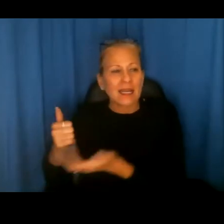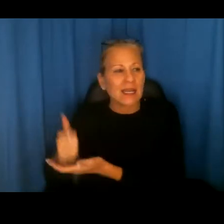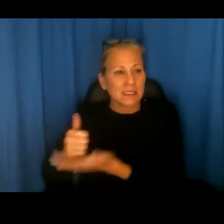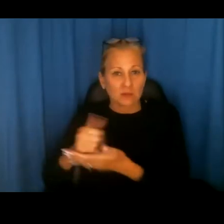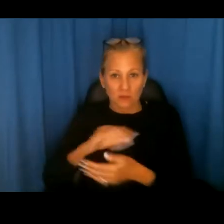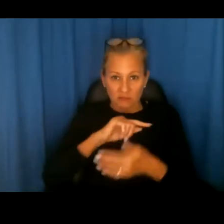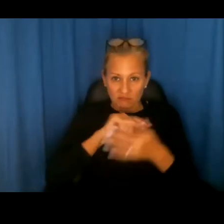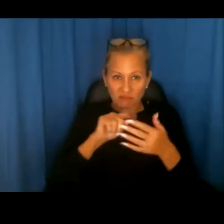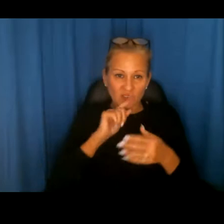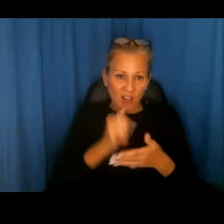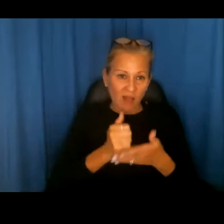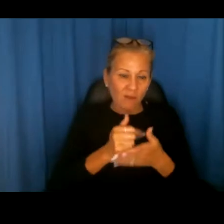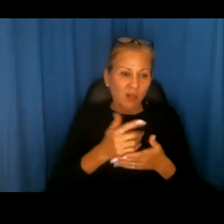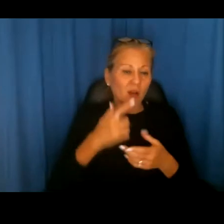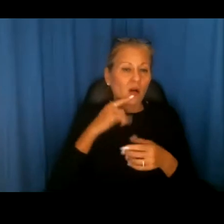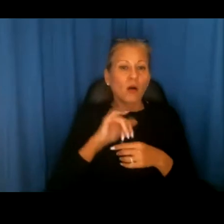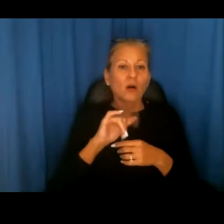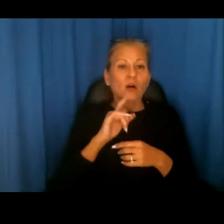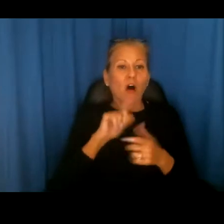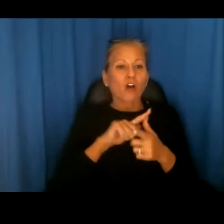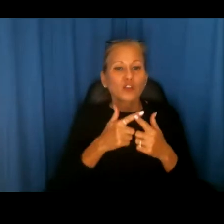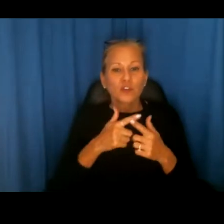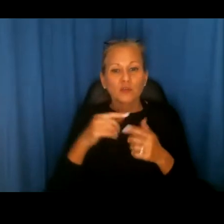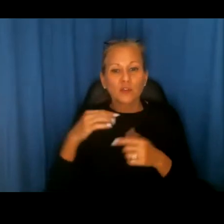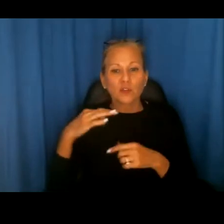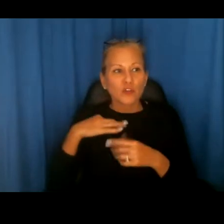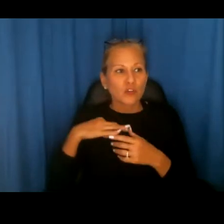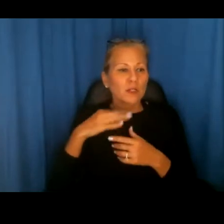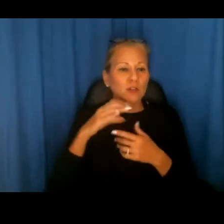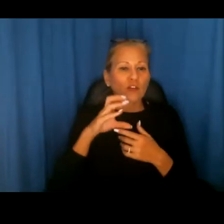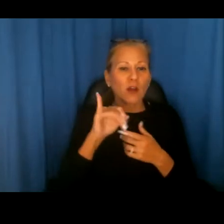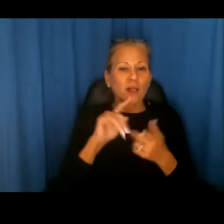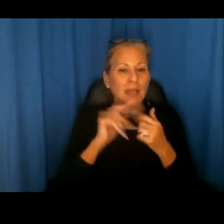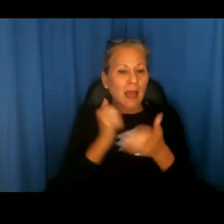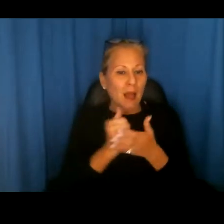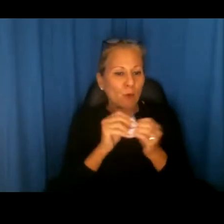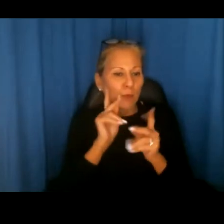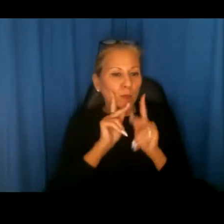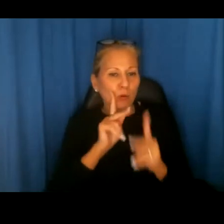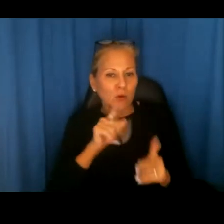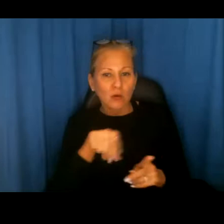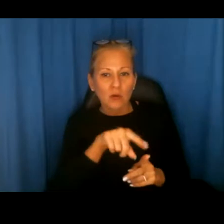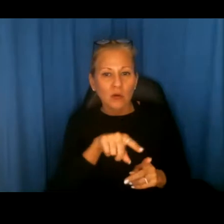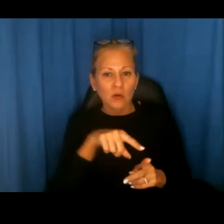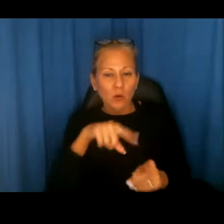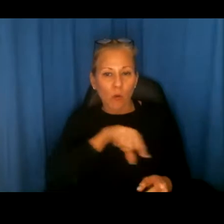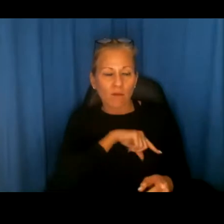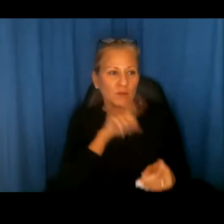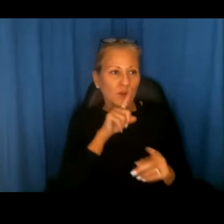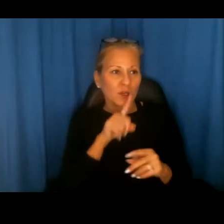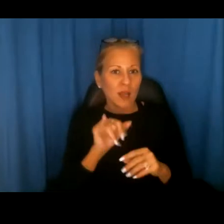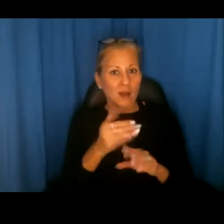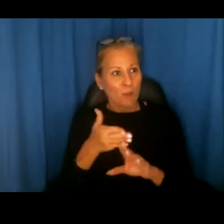important. Alternative credit, for example, uh, help more people, uh, All of these things are very important. And pre pandemic,